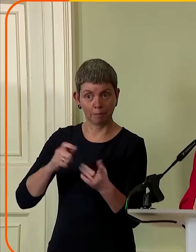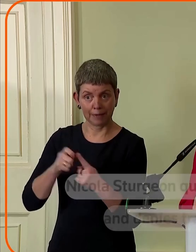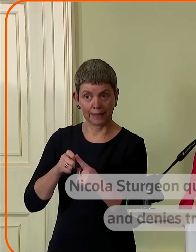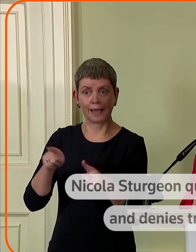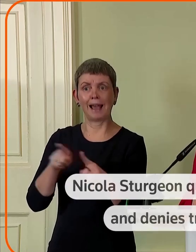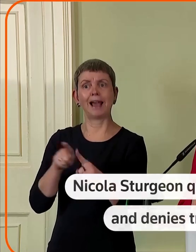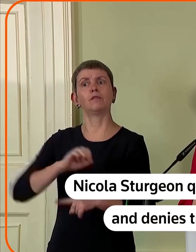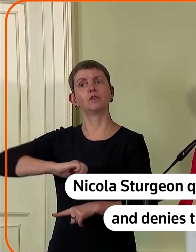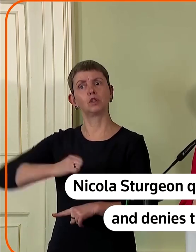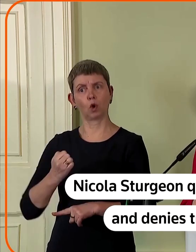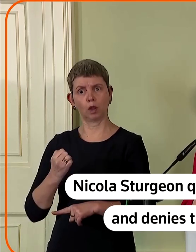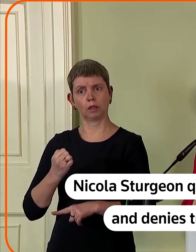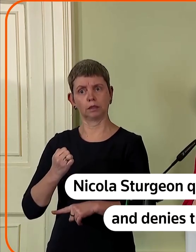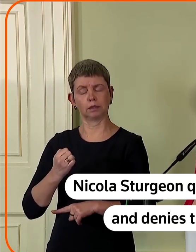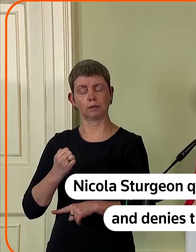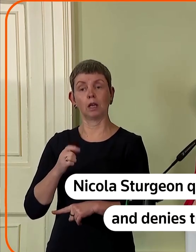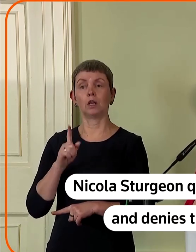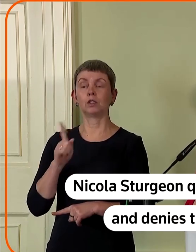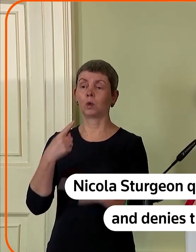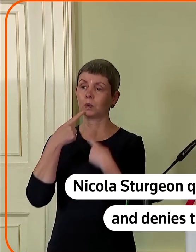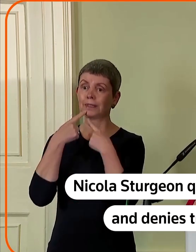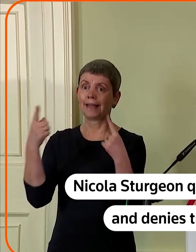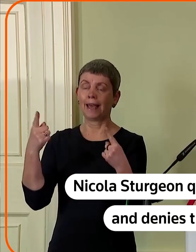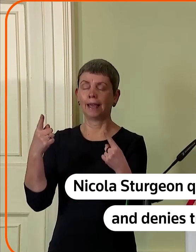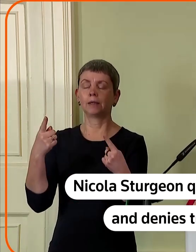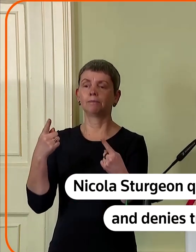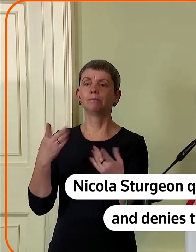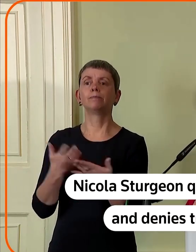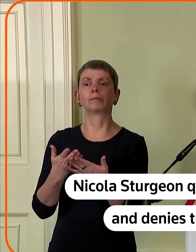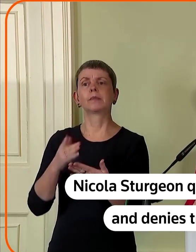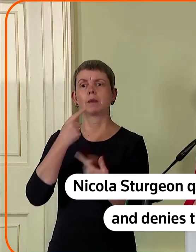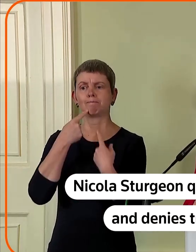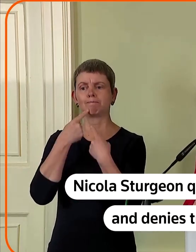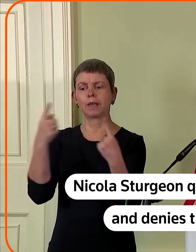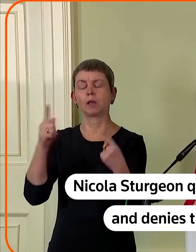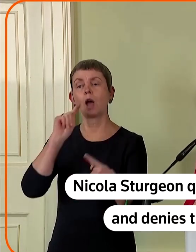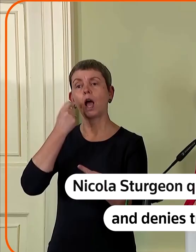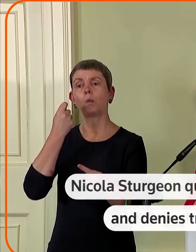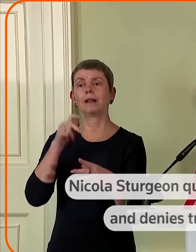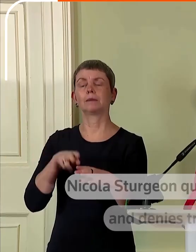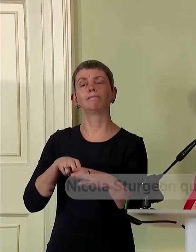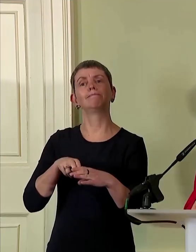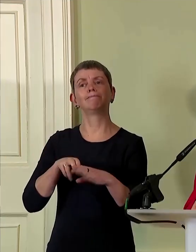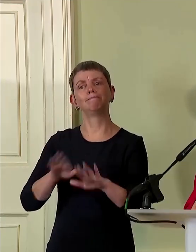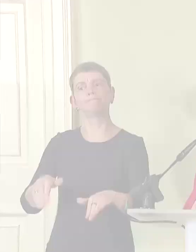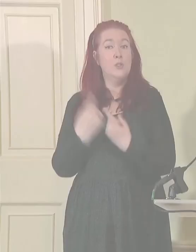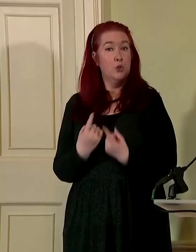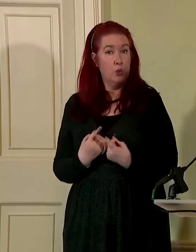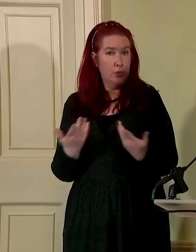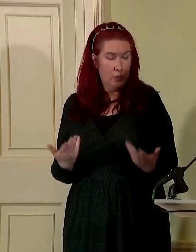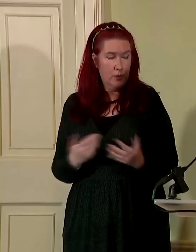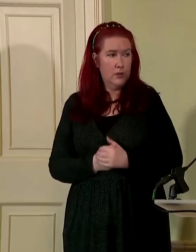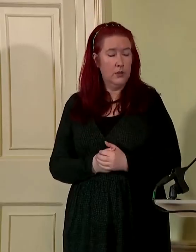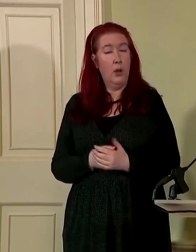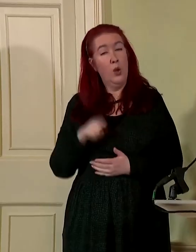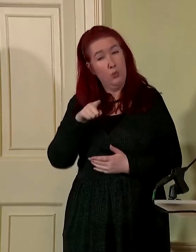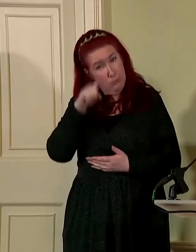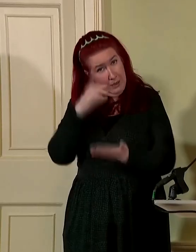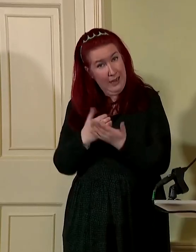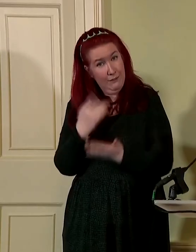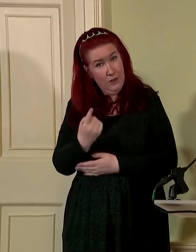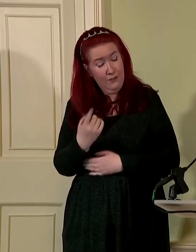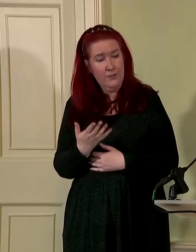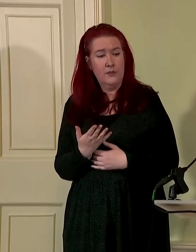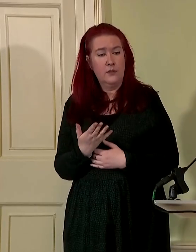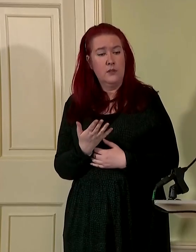And so today I am announcing my intention to step down as First Minister and leader of my party. Do you believe though that the